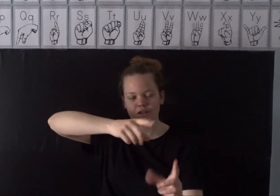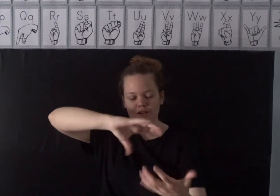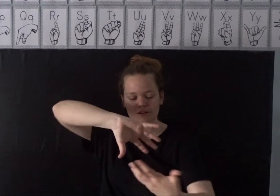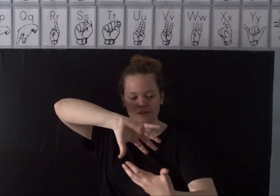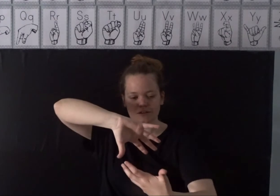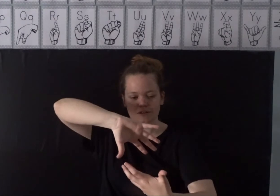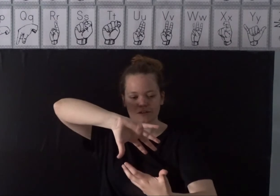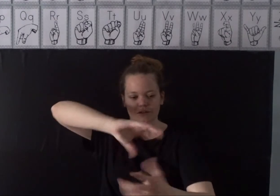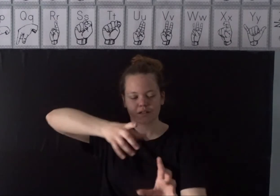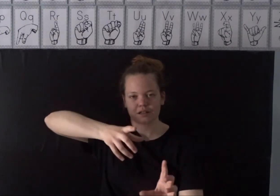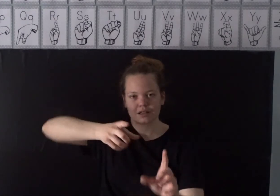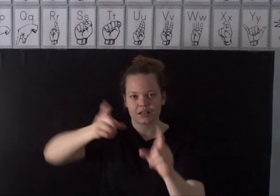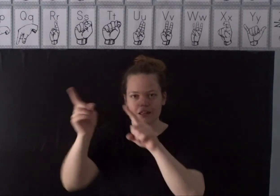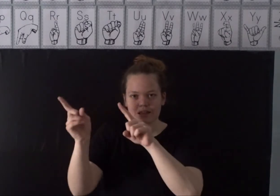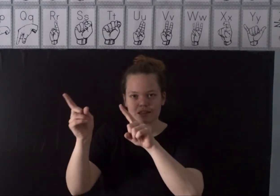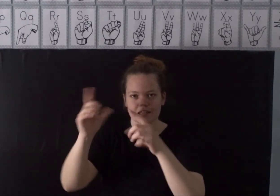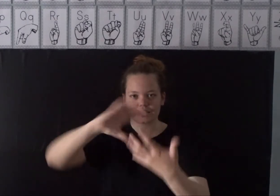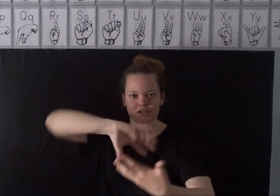So disaster.